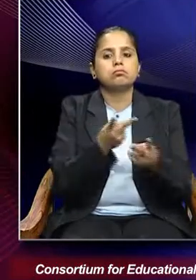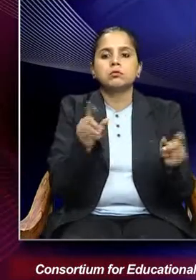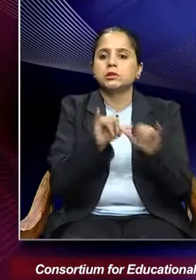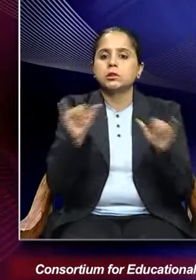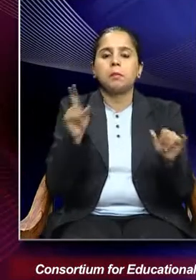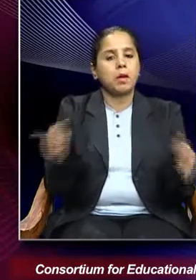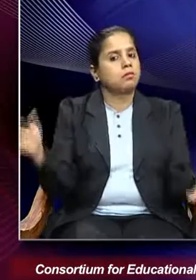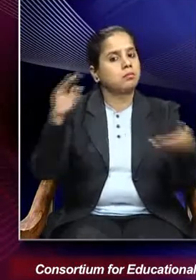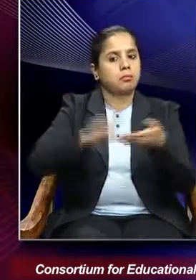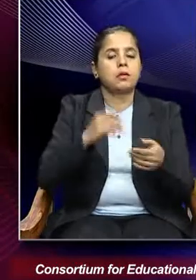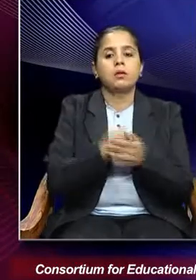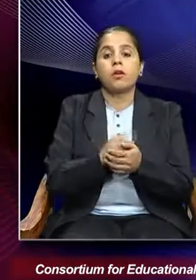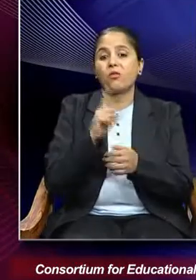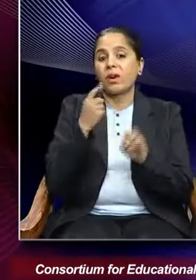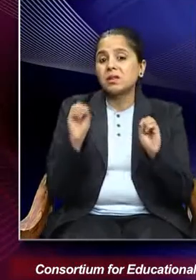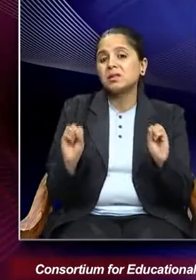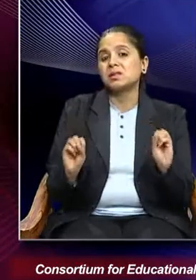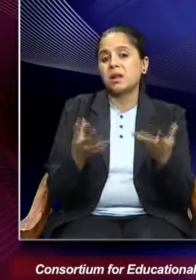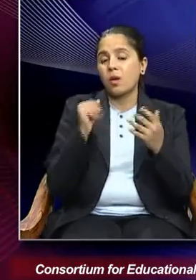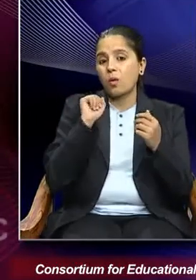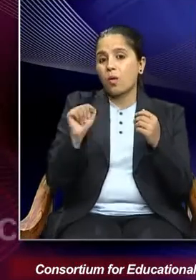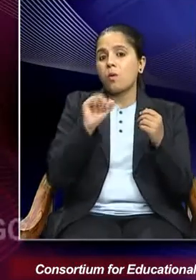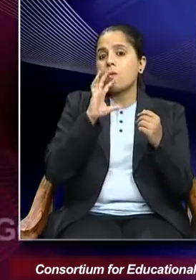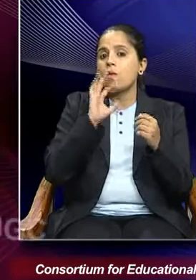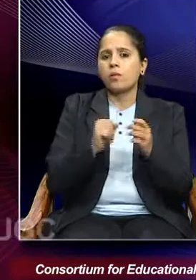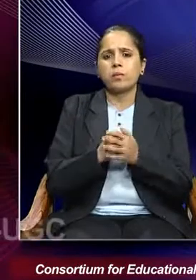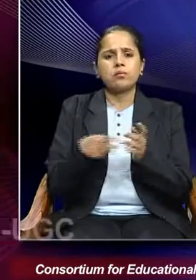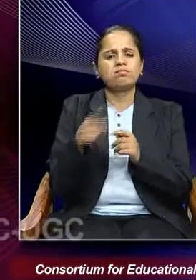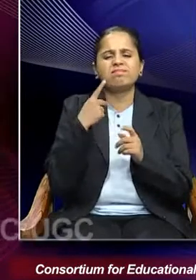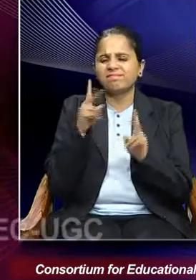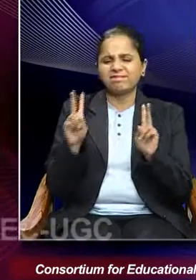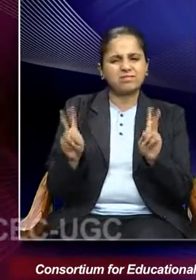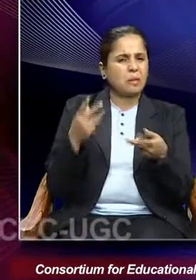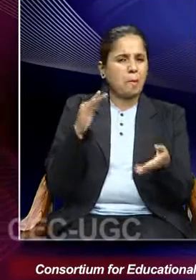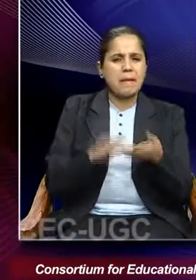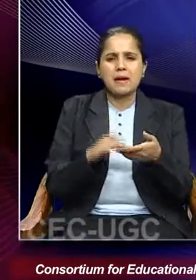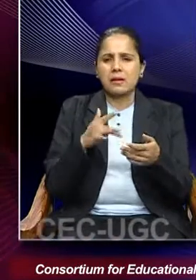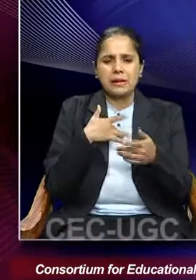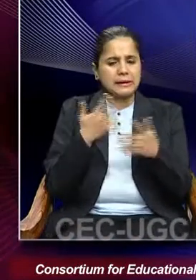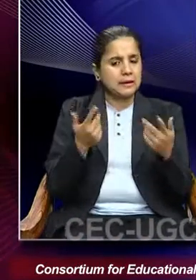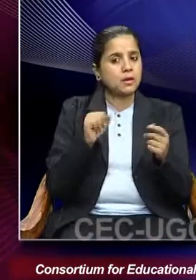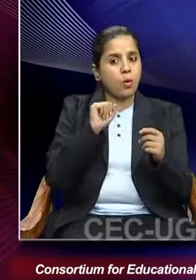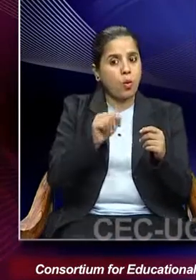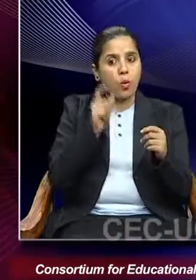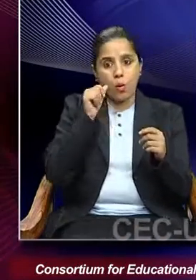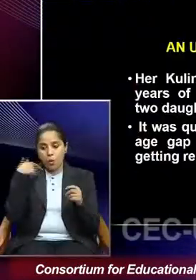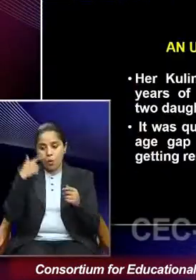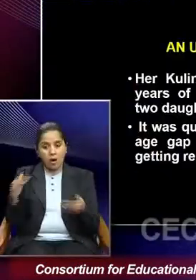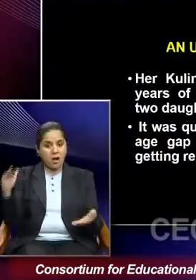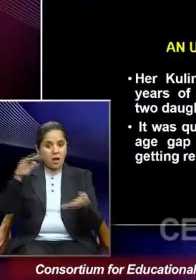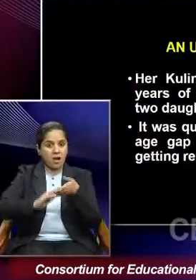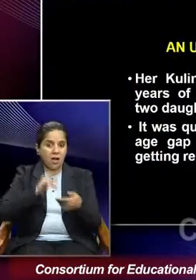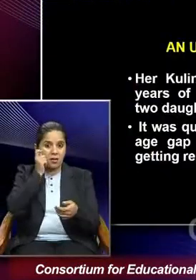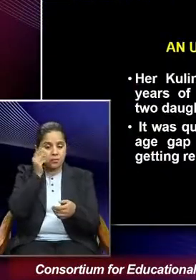Right from the beginning, this was a very unusual marriage. Her Kuleen Kayastha husband